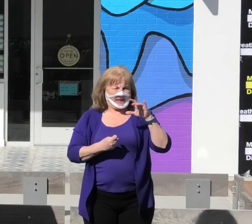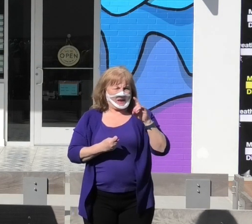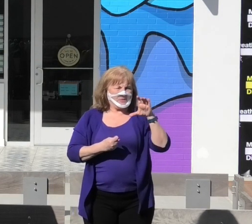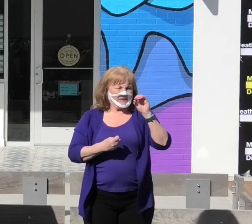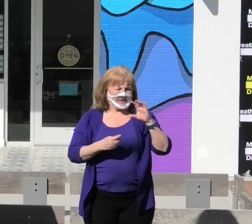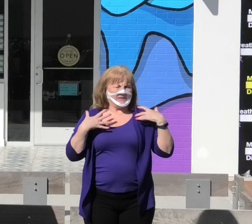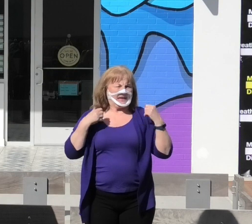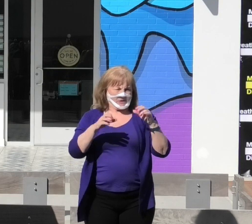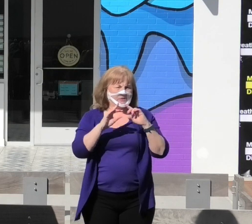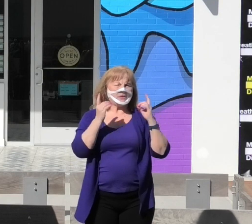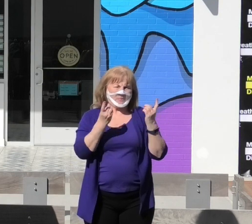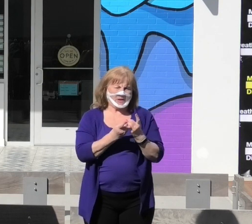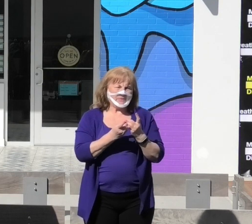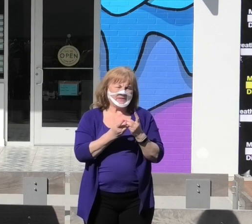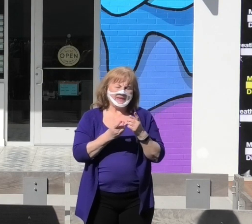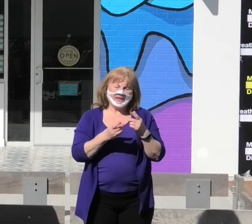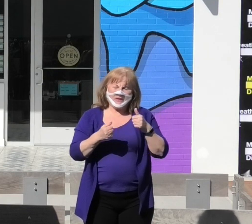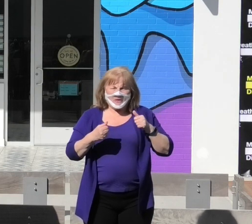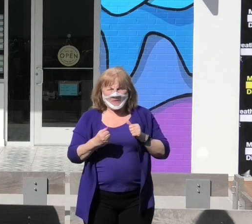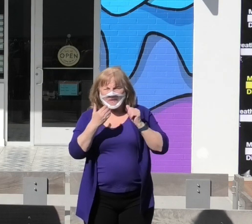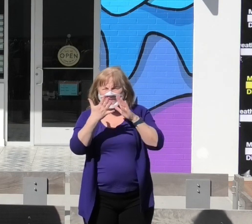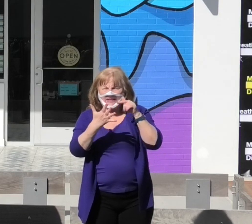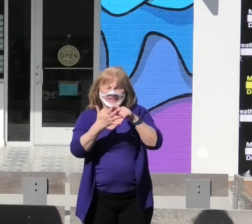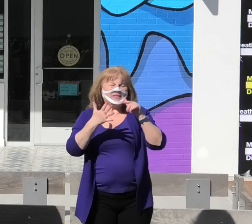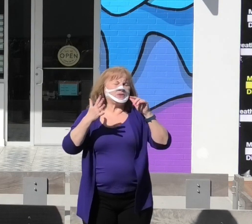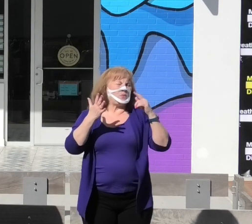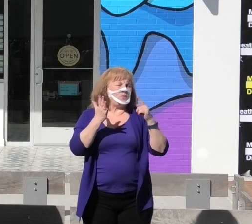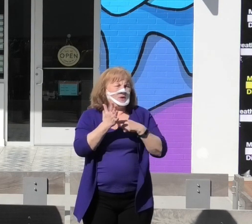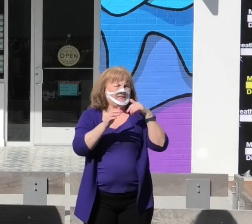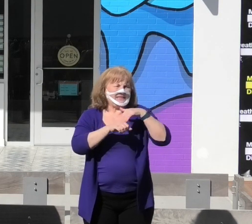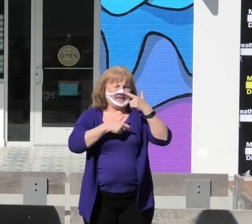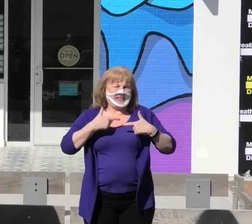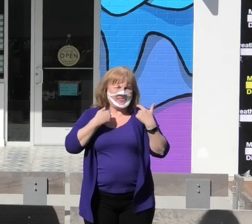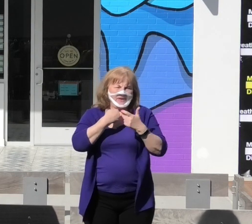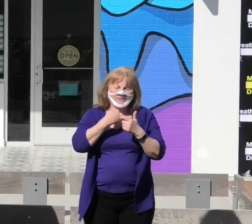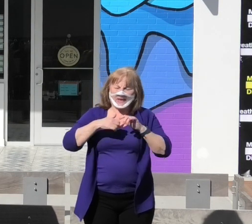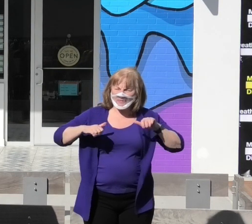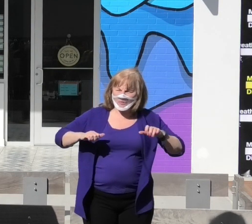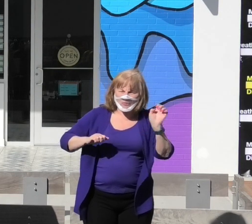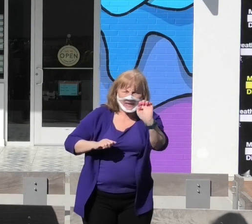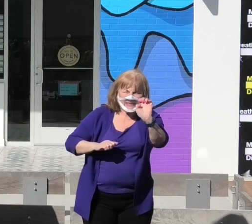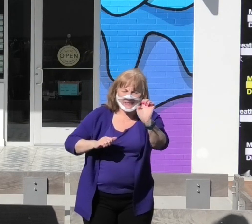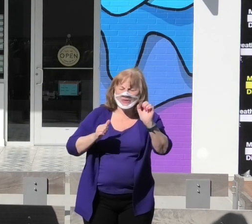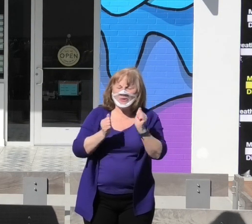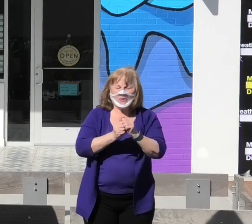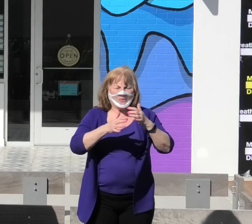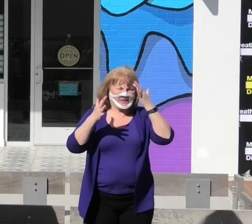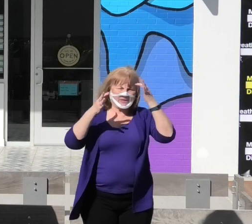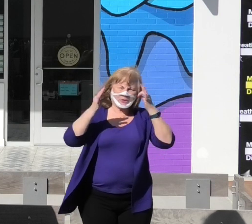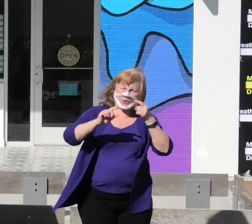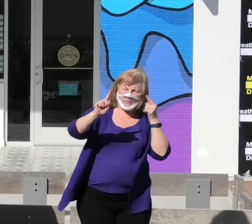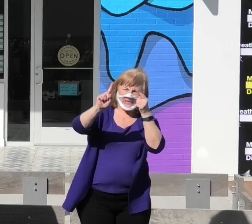Health Department who have faced this once in a lifetime crisis with determination.